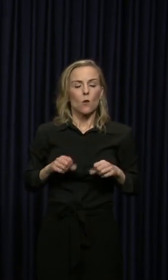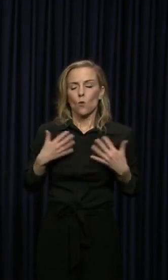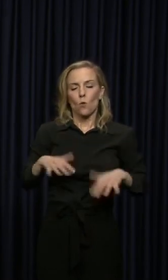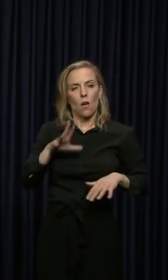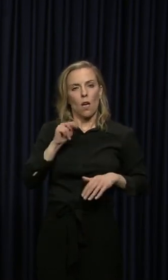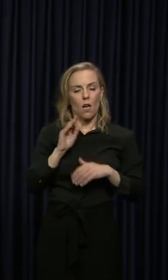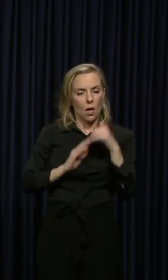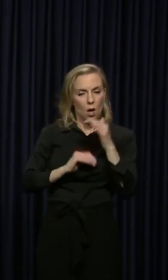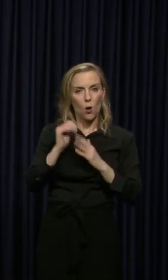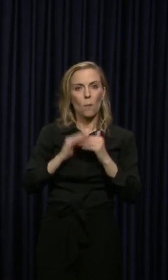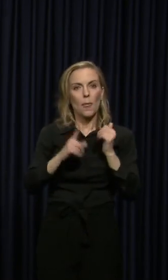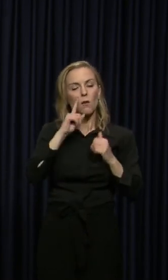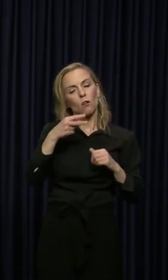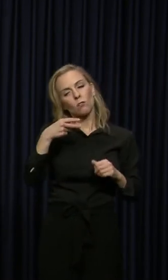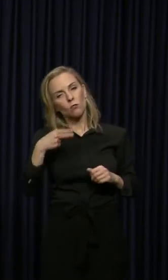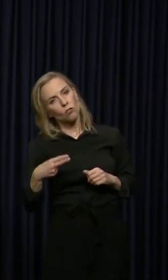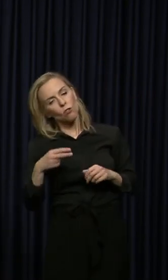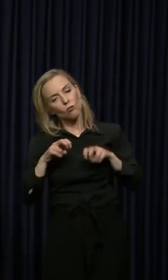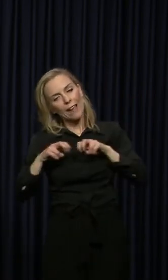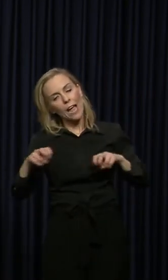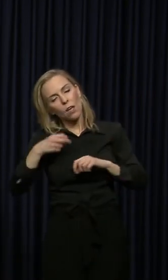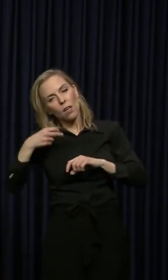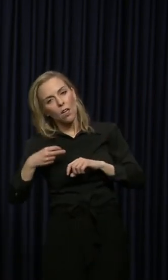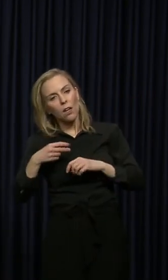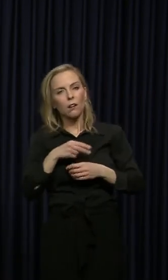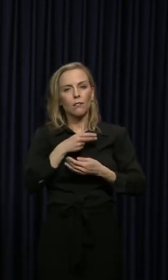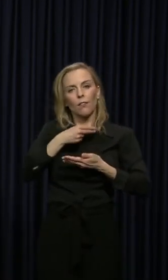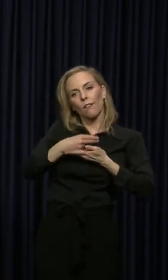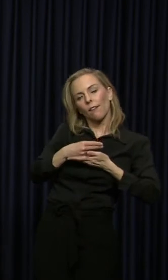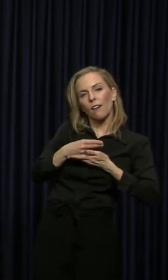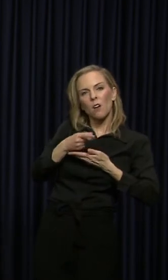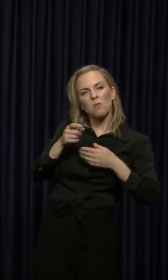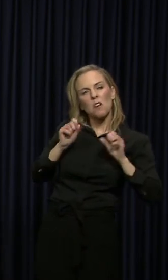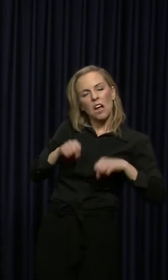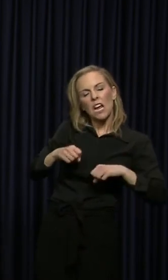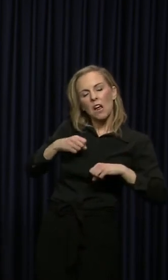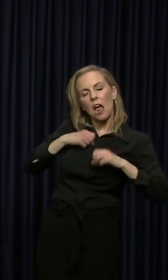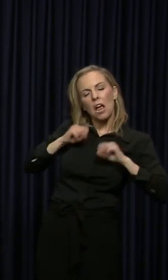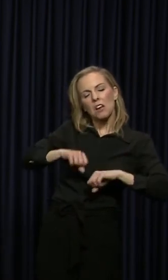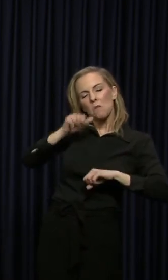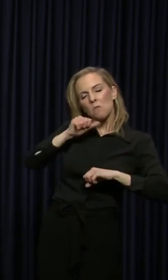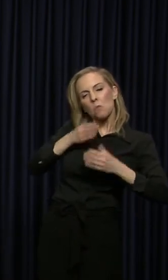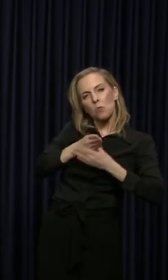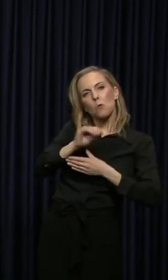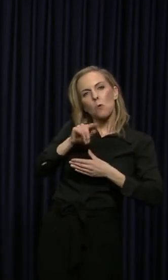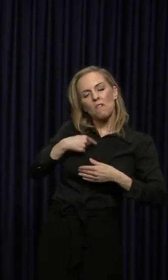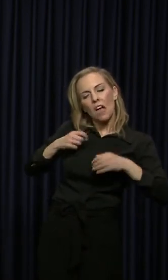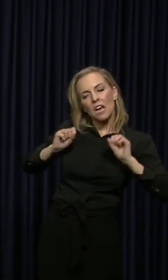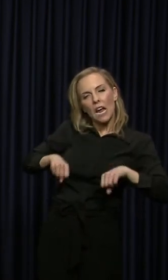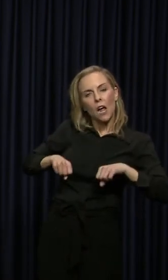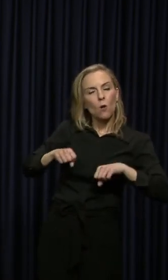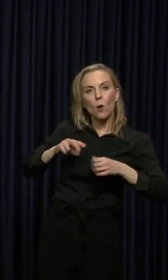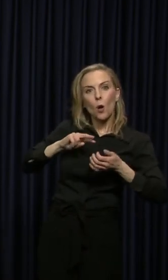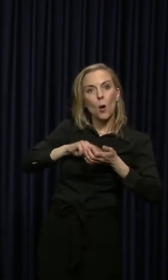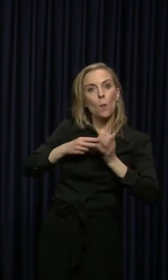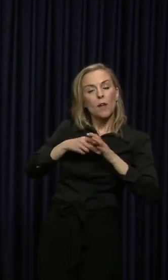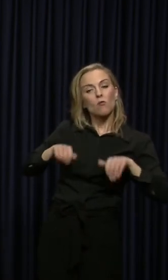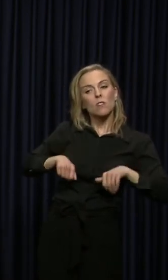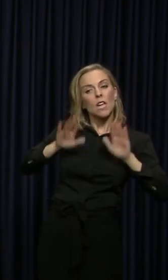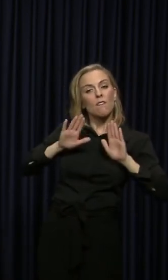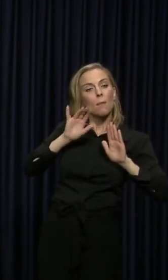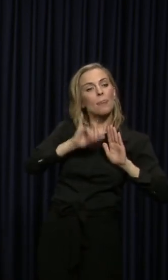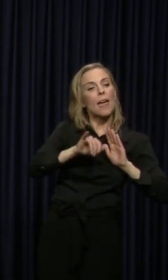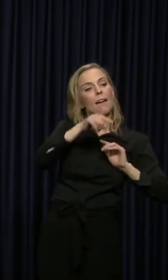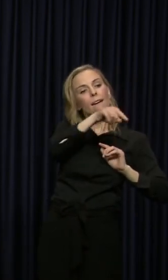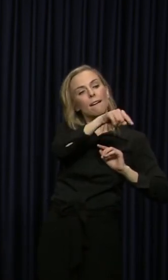But no, if you're lying on your couch or you're lying in bed and you know you're gonna be all right to get through it, that you have you have taken on a heroic